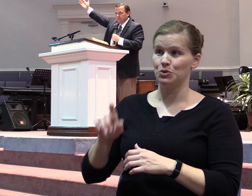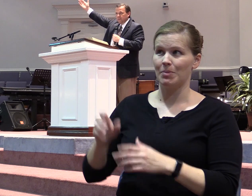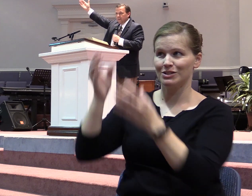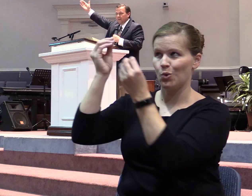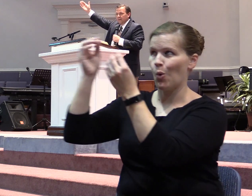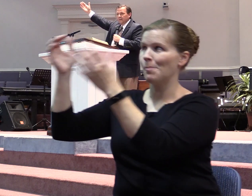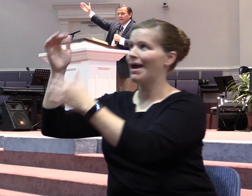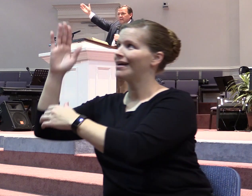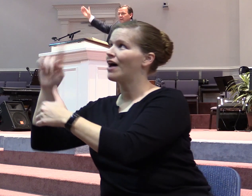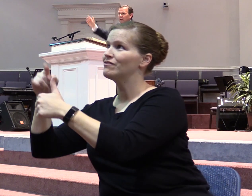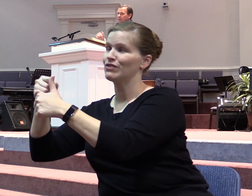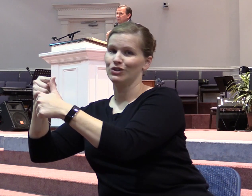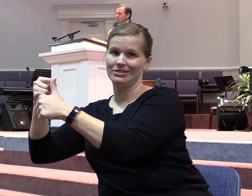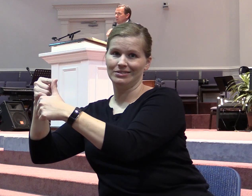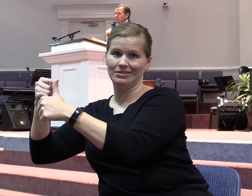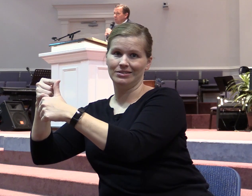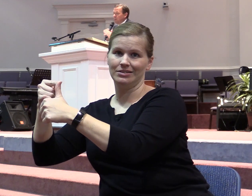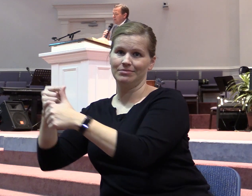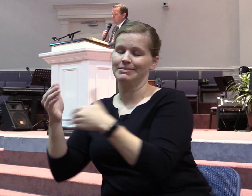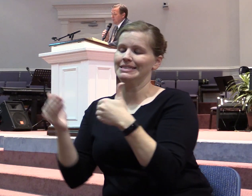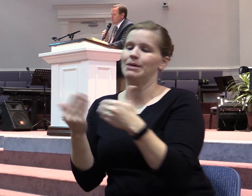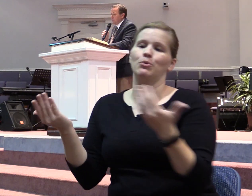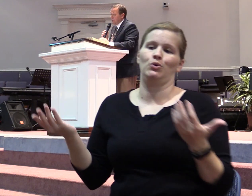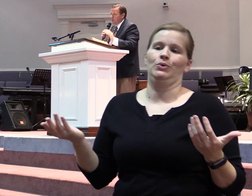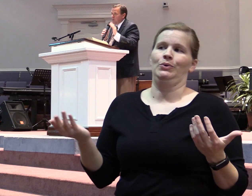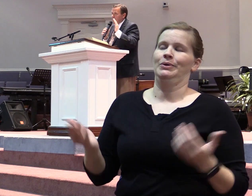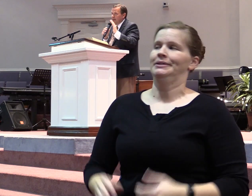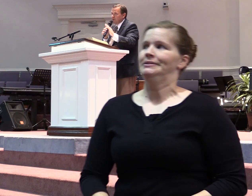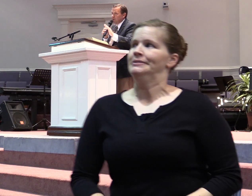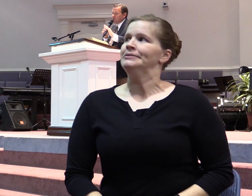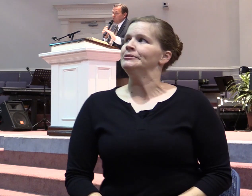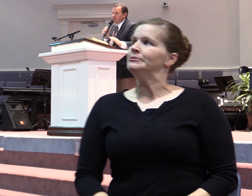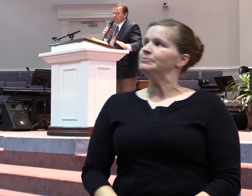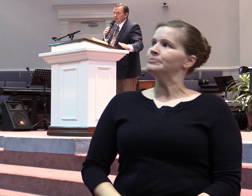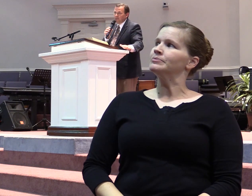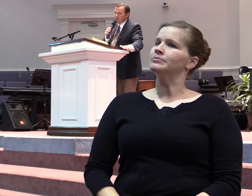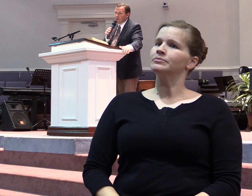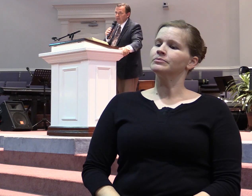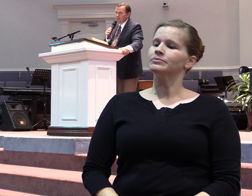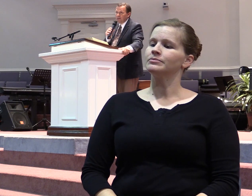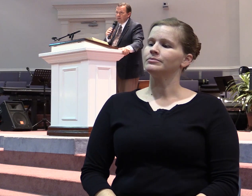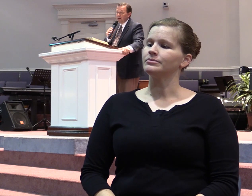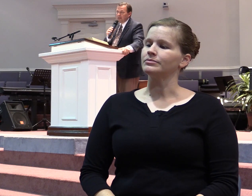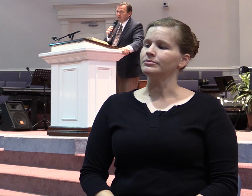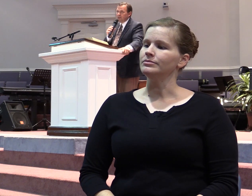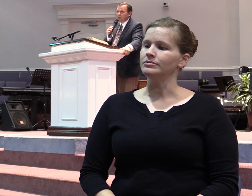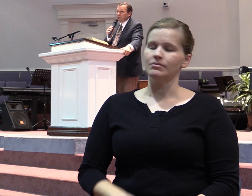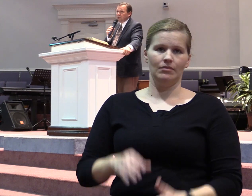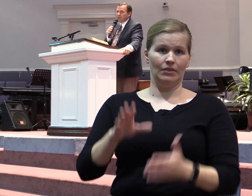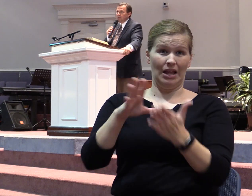Right. Amen. Now, this is real simple, but this is what I learned when I came into the church when I was an 11-year-old kid. I had a Sunday school teacher tell me